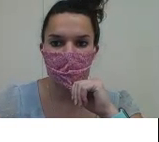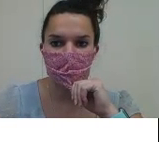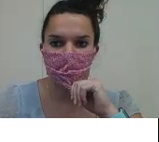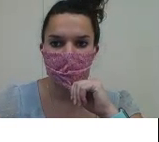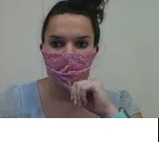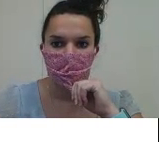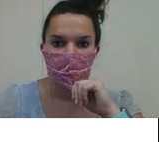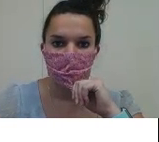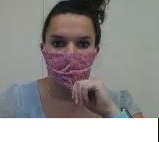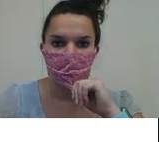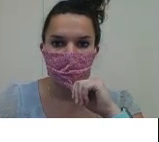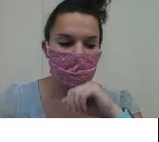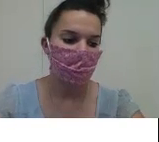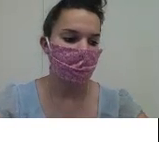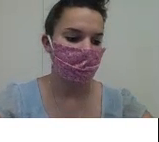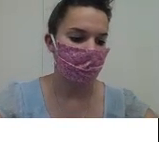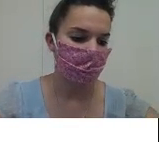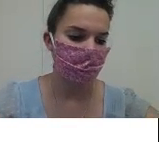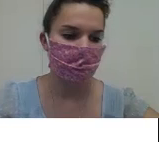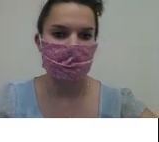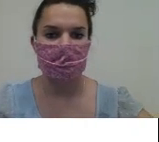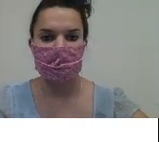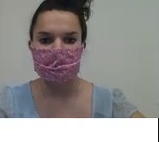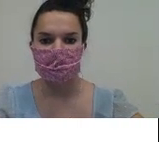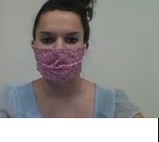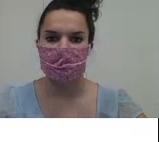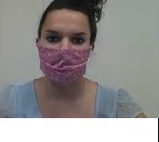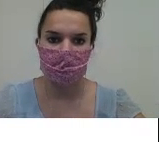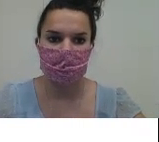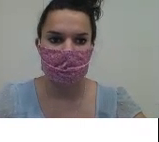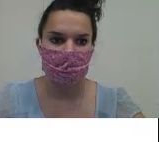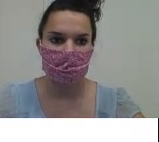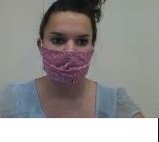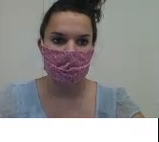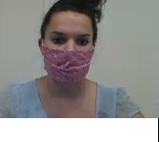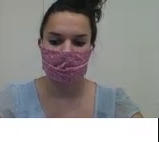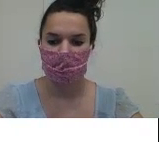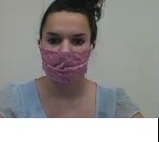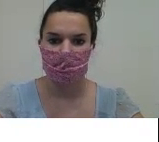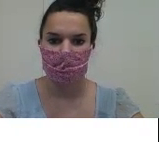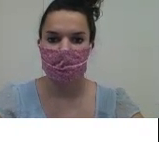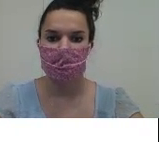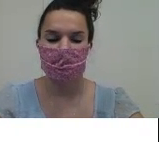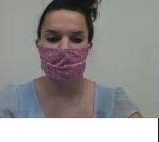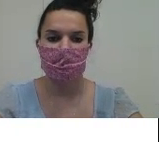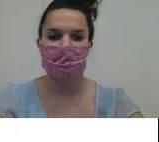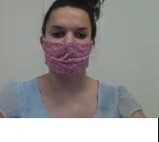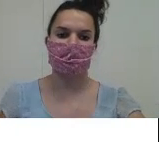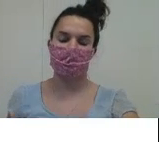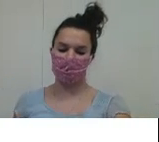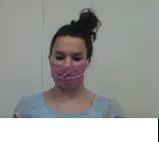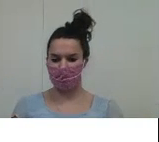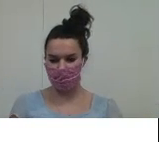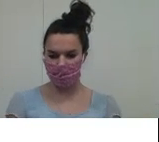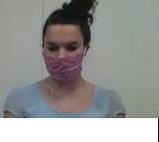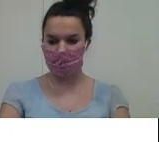more dots. Okie dokie. Let's see. Let's do this